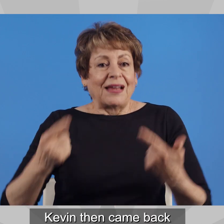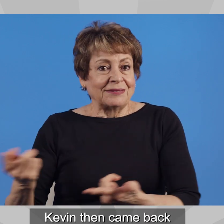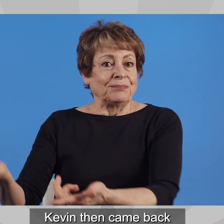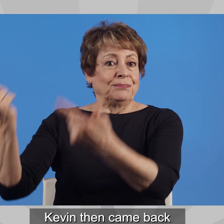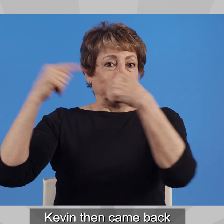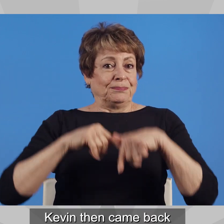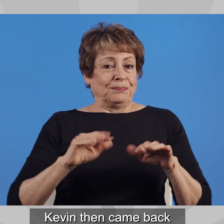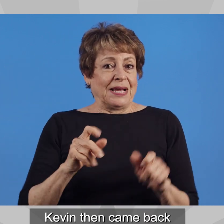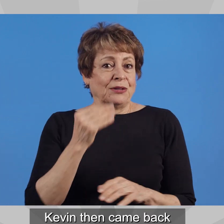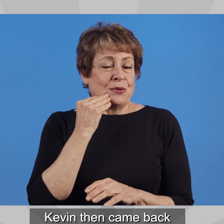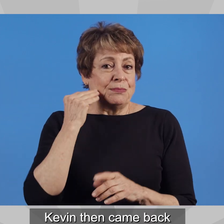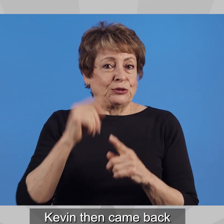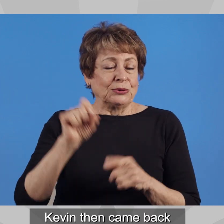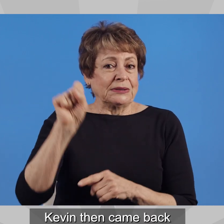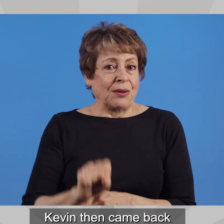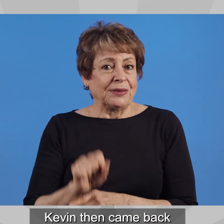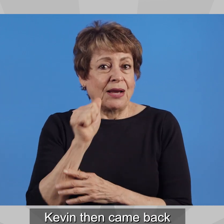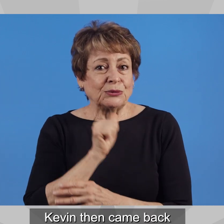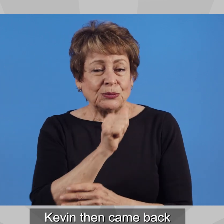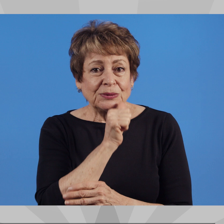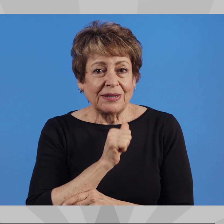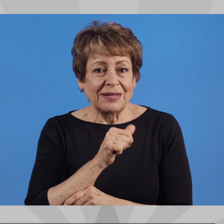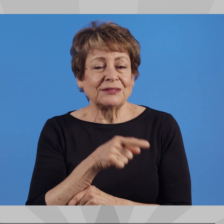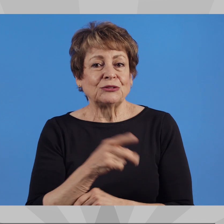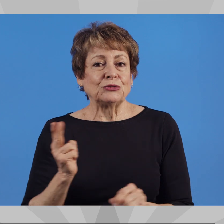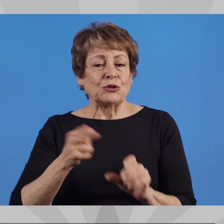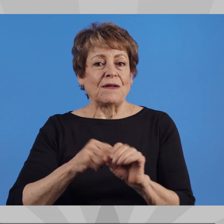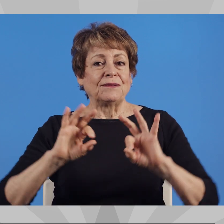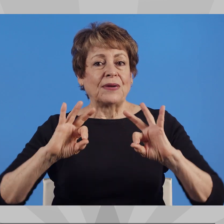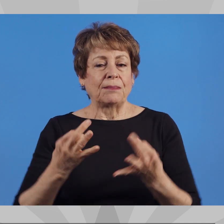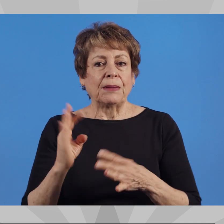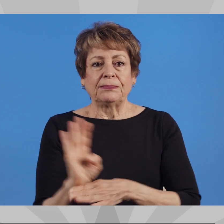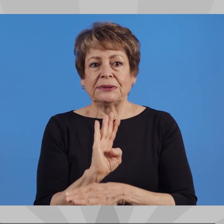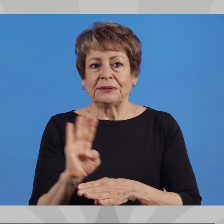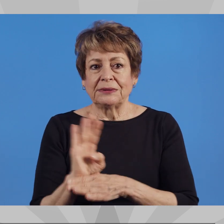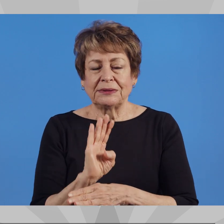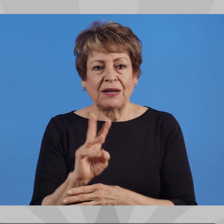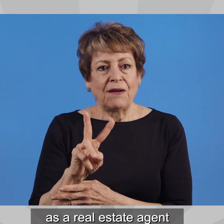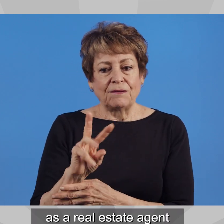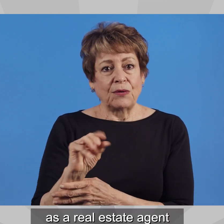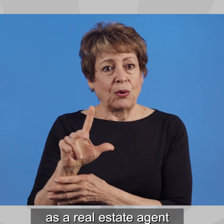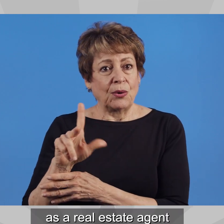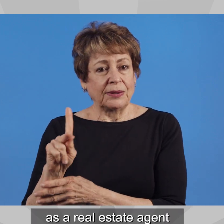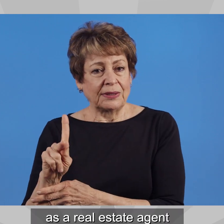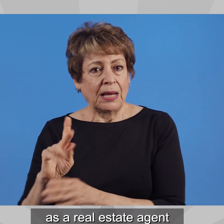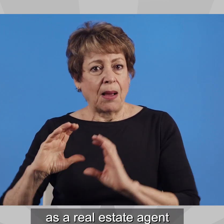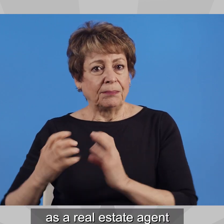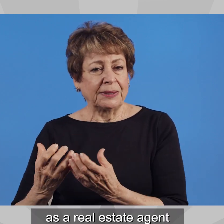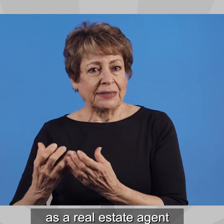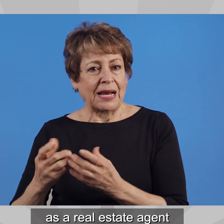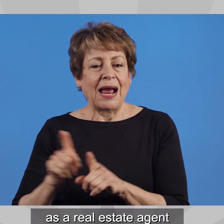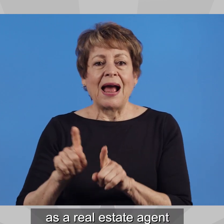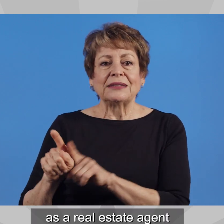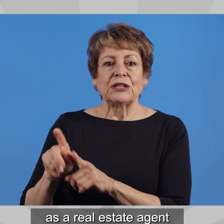Kevin then came back home to Southern Arizona and joined family firm Volk Company as a real estate agent